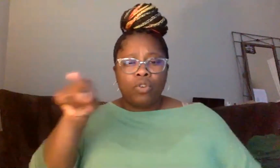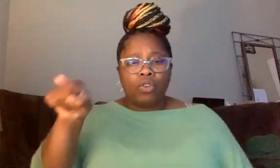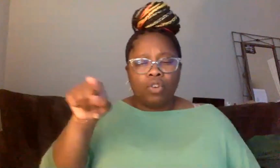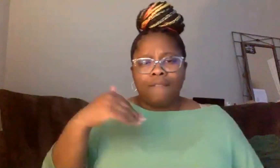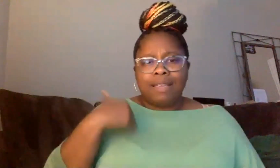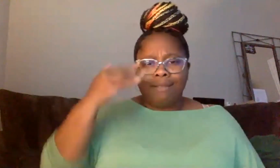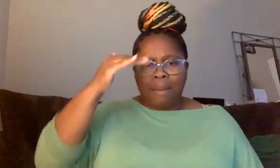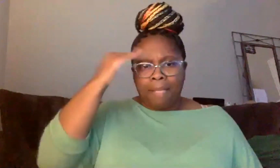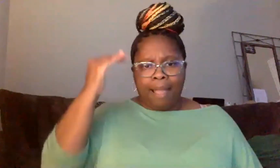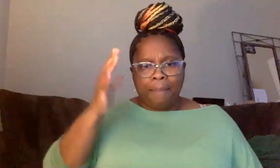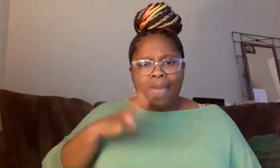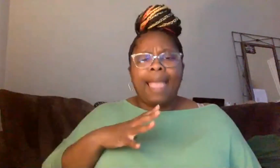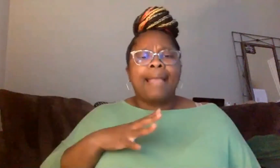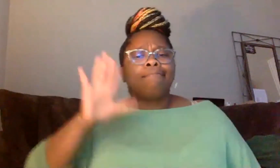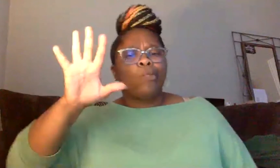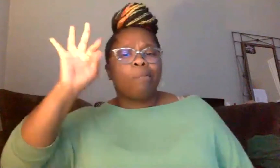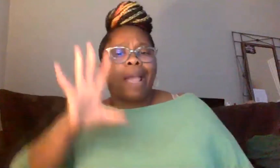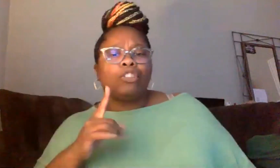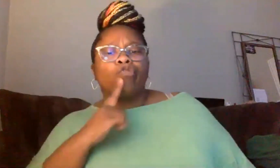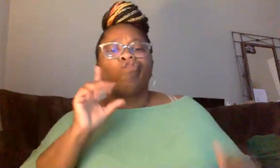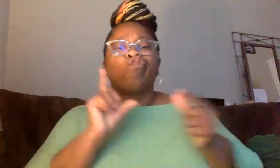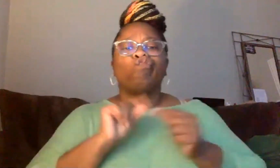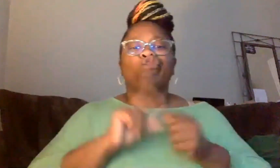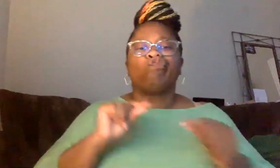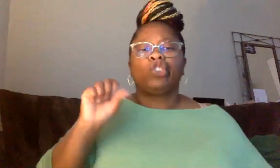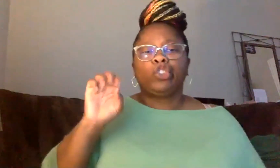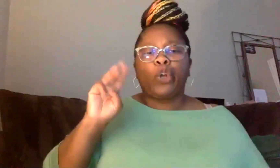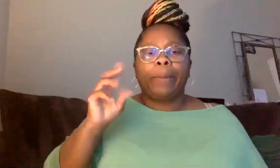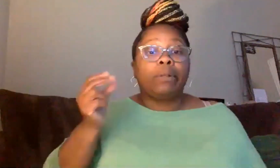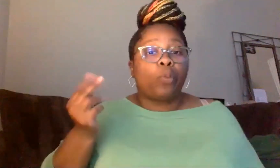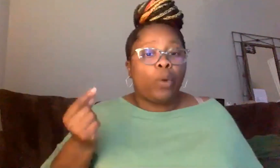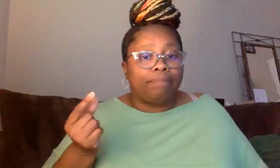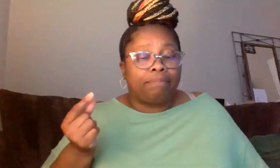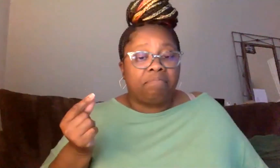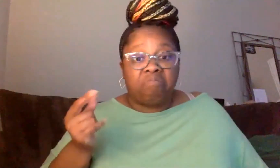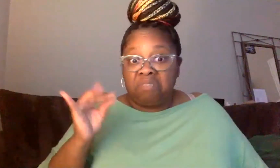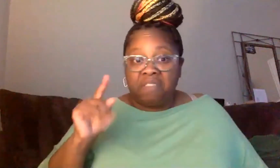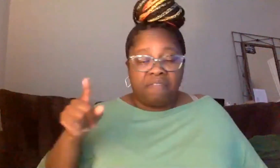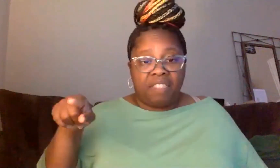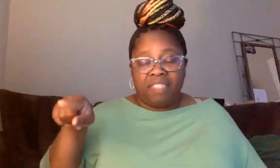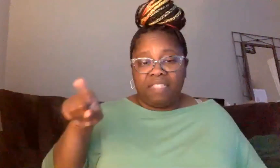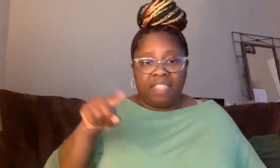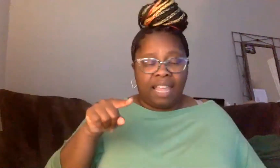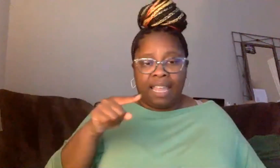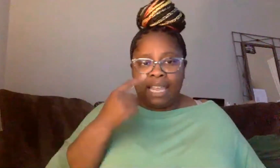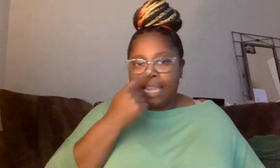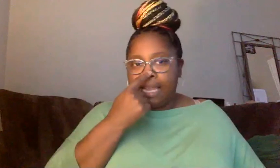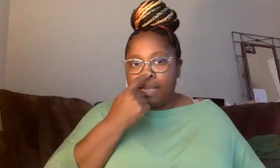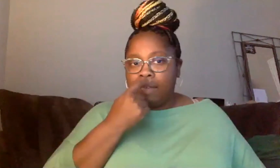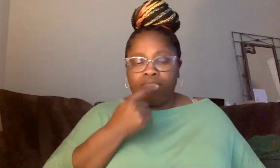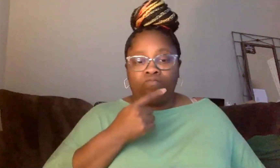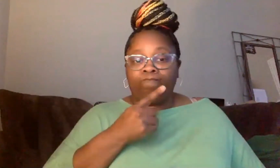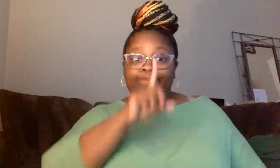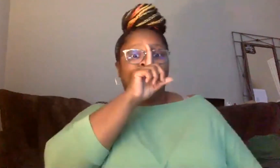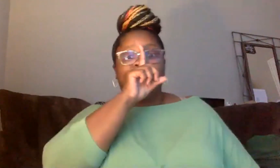young black man? What did your churches have to say about that? And if they don't have a, a, message of